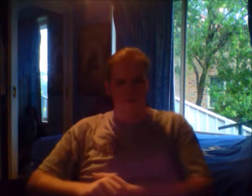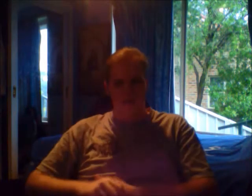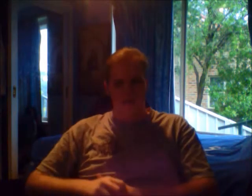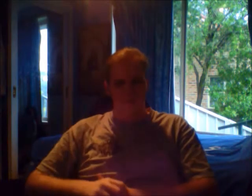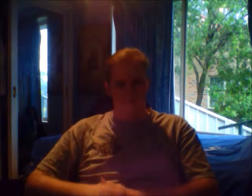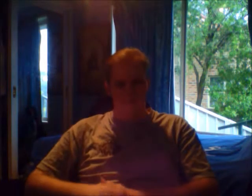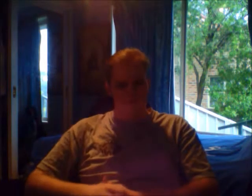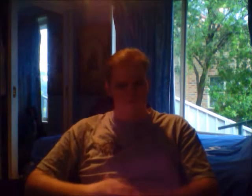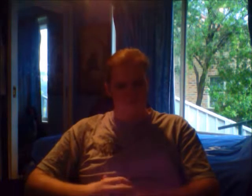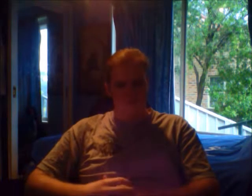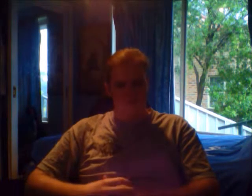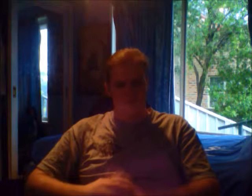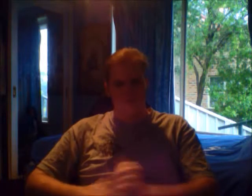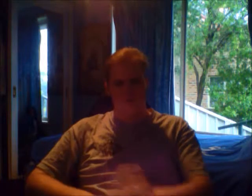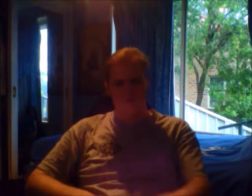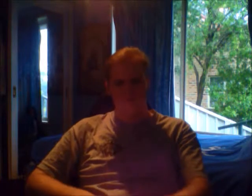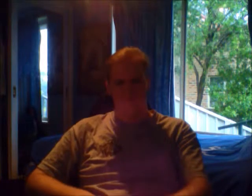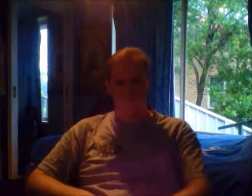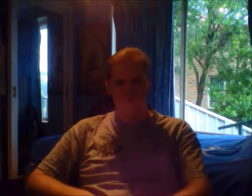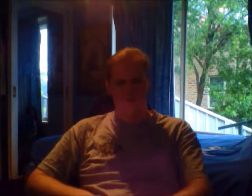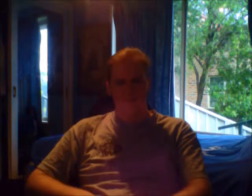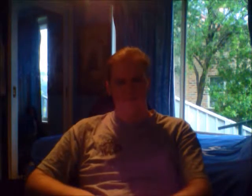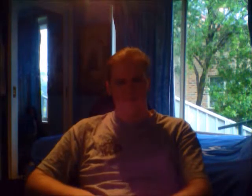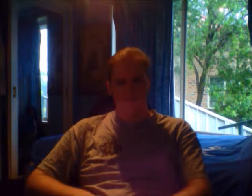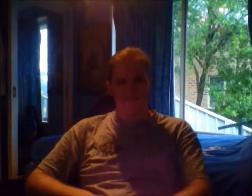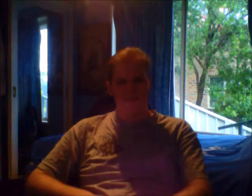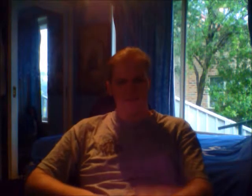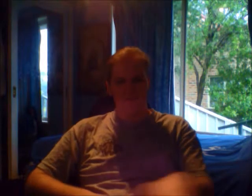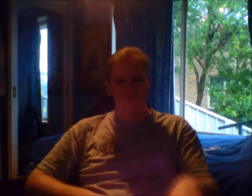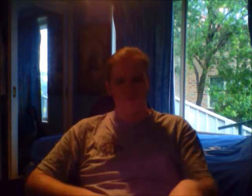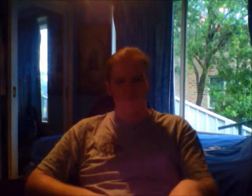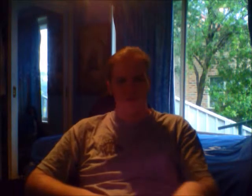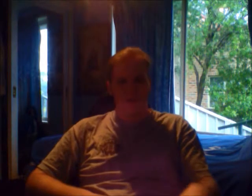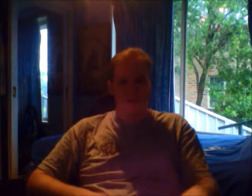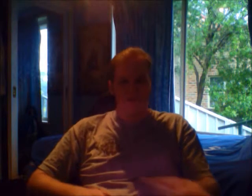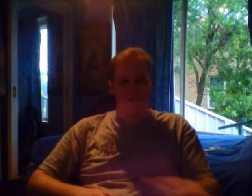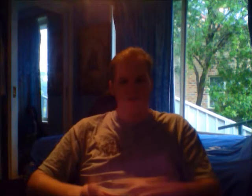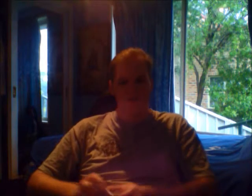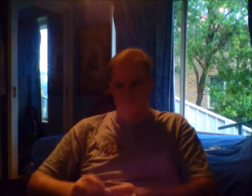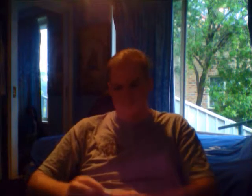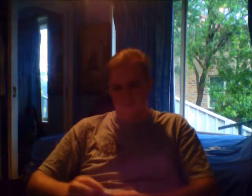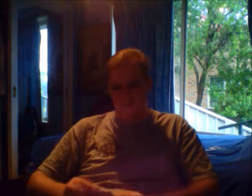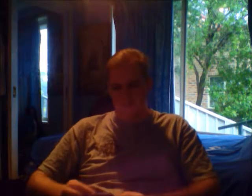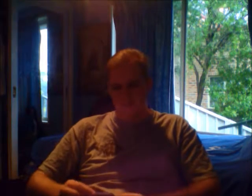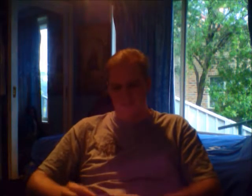And that means that you're a Scottish Lord? That sounds pretty, pretty dodgy, if you ask me.